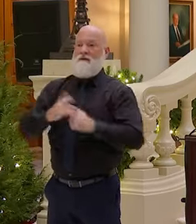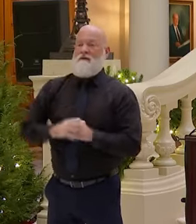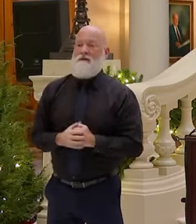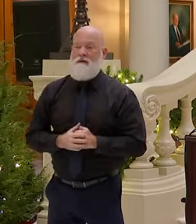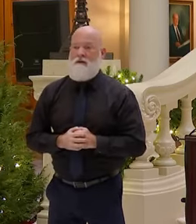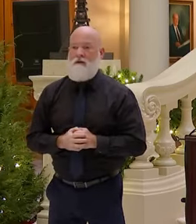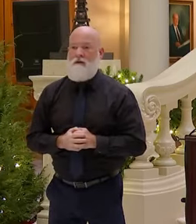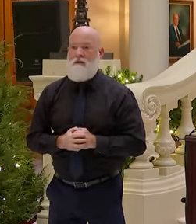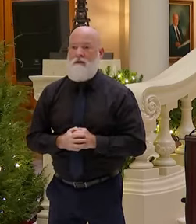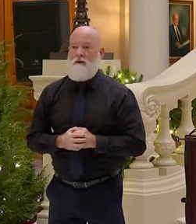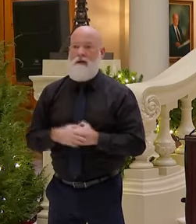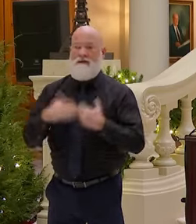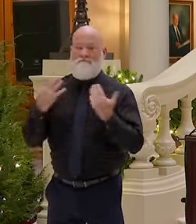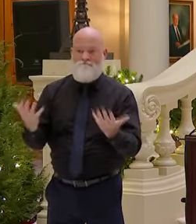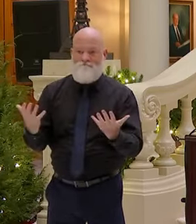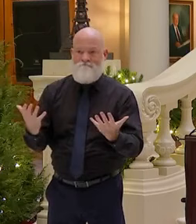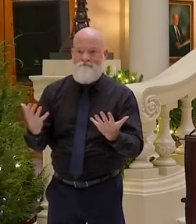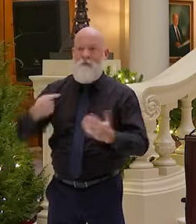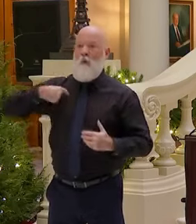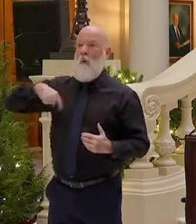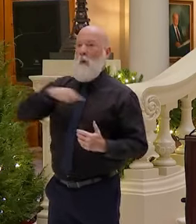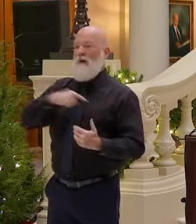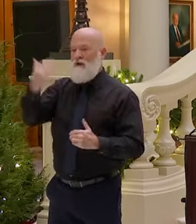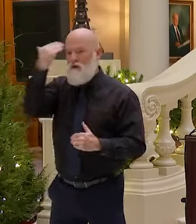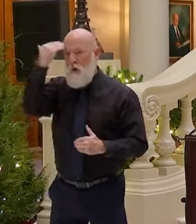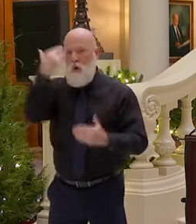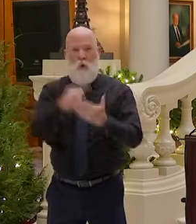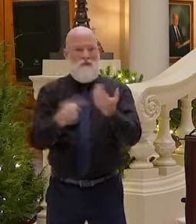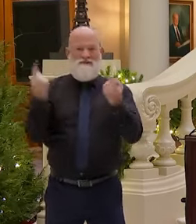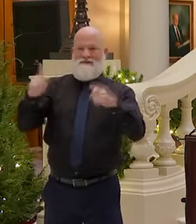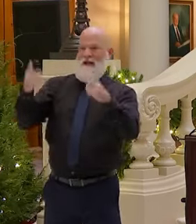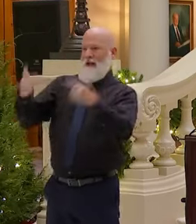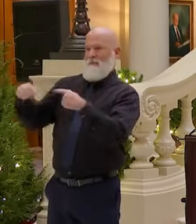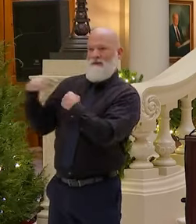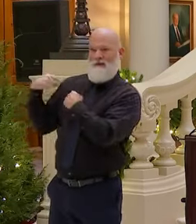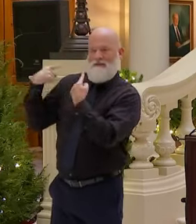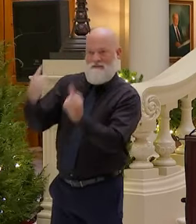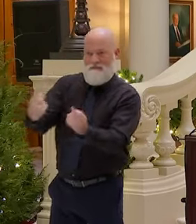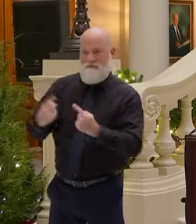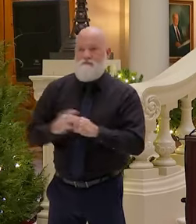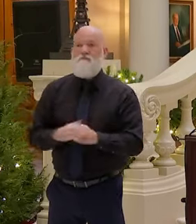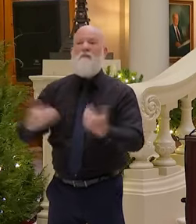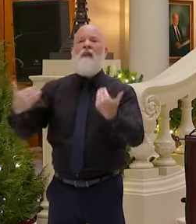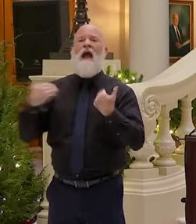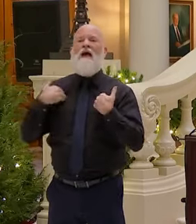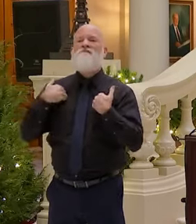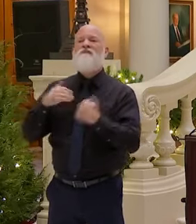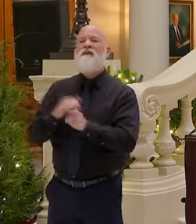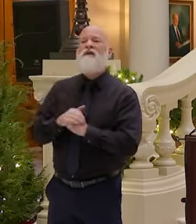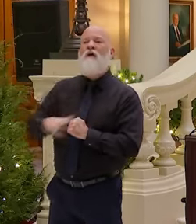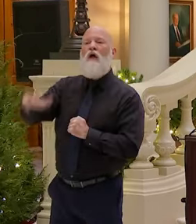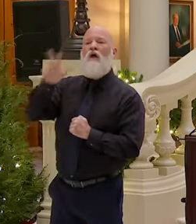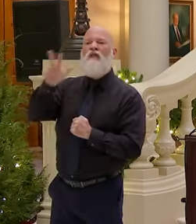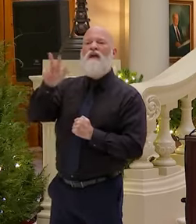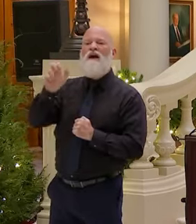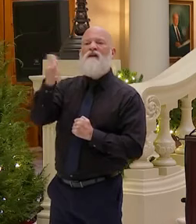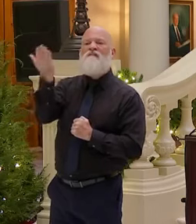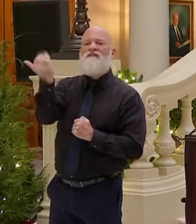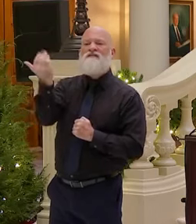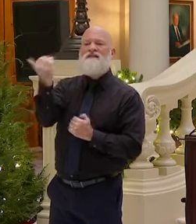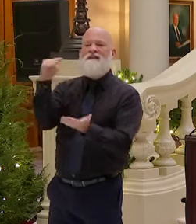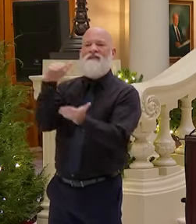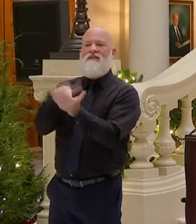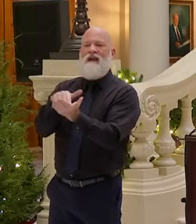we know what happened, so we'll just go with that. They have 315,000 advance in person